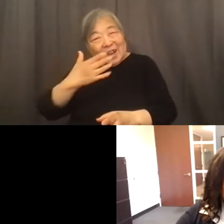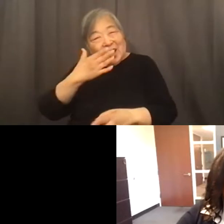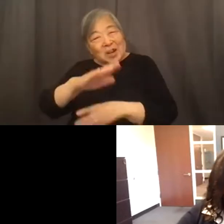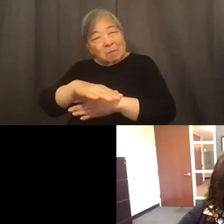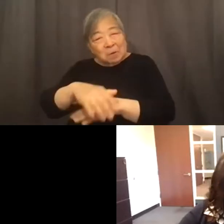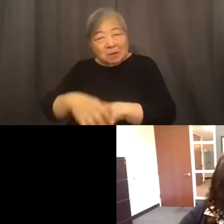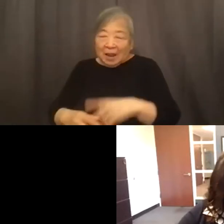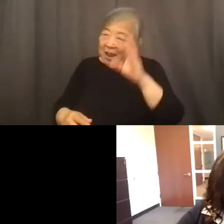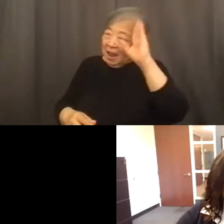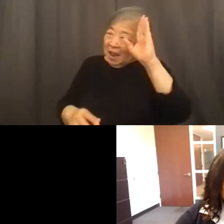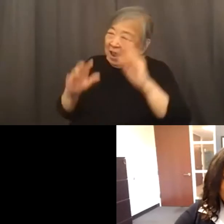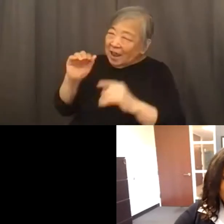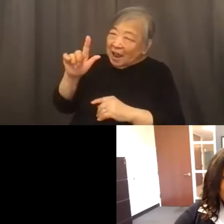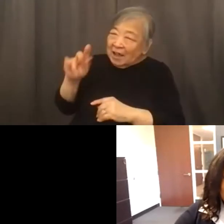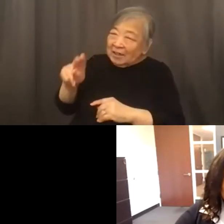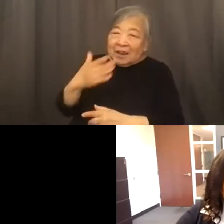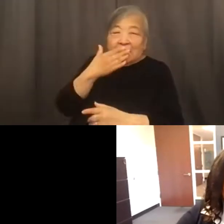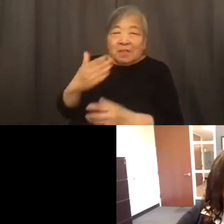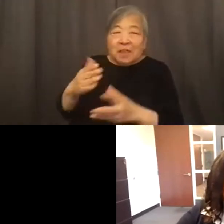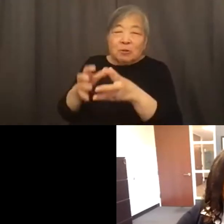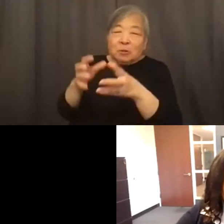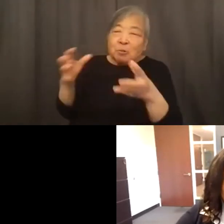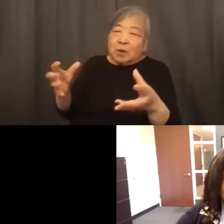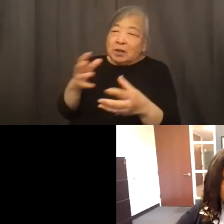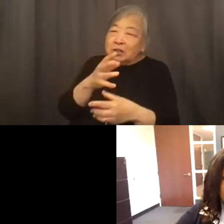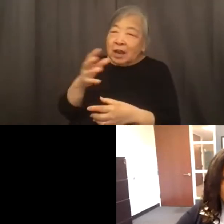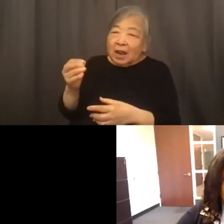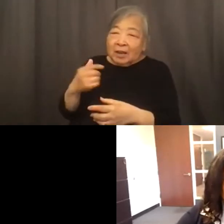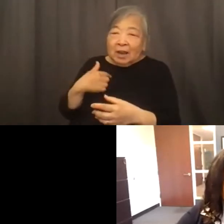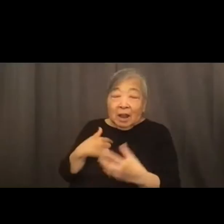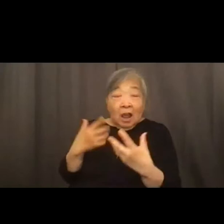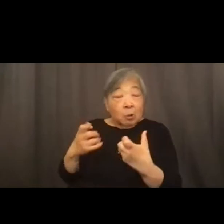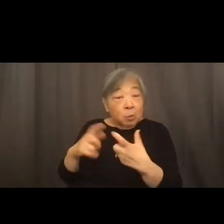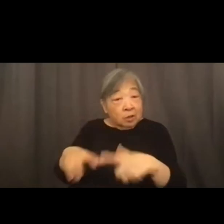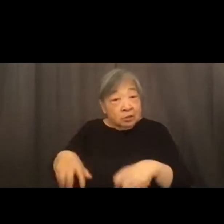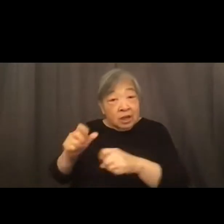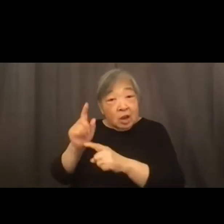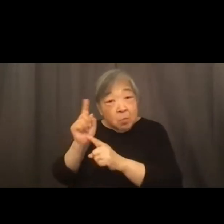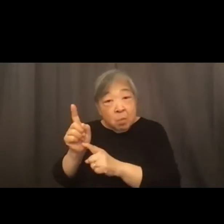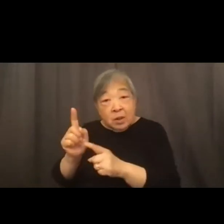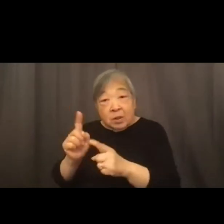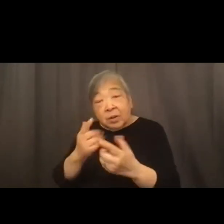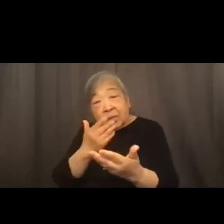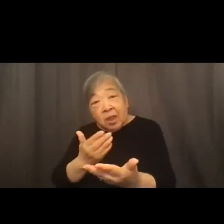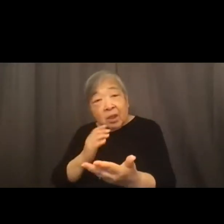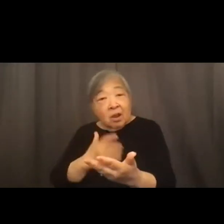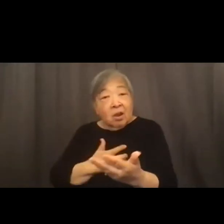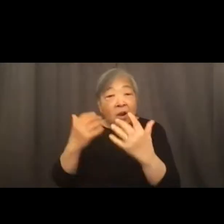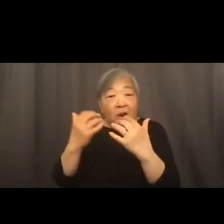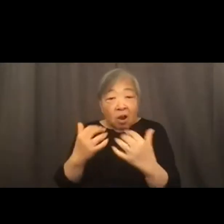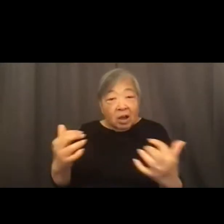Hey, Alan, thank you so very much. And I just want to take a moment to thank our audience